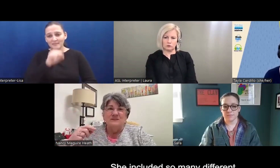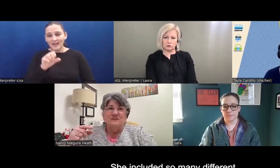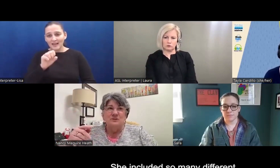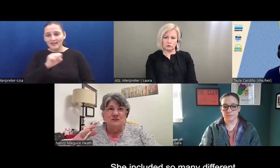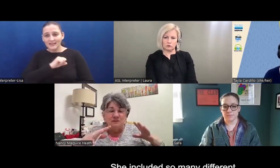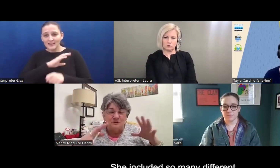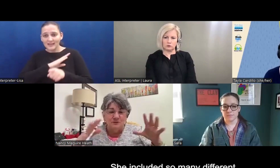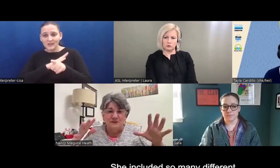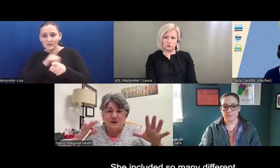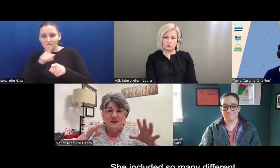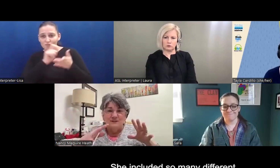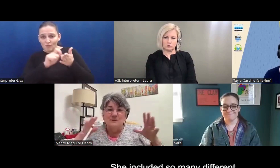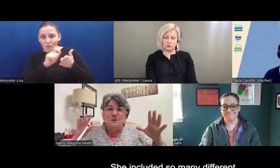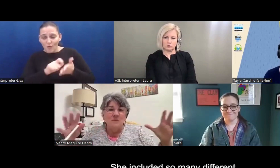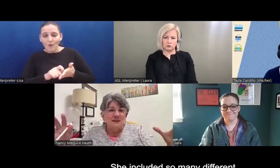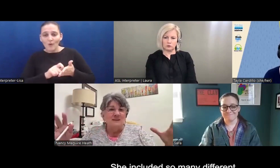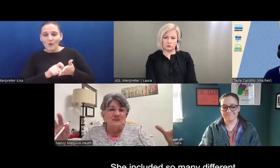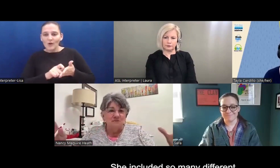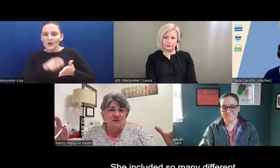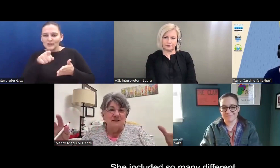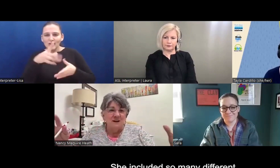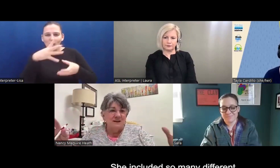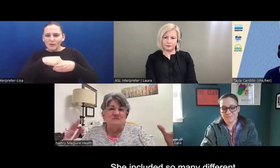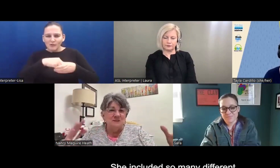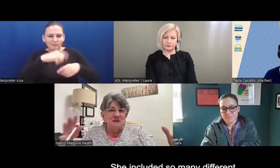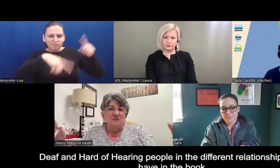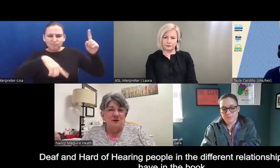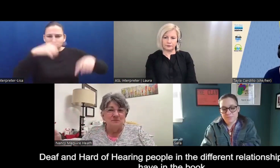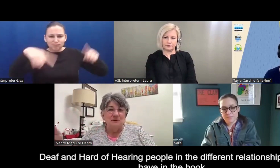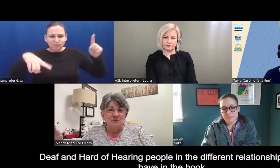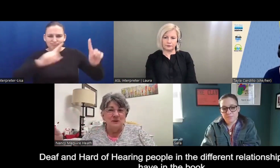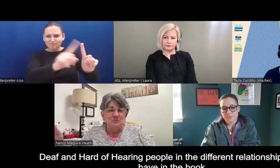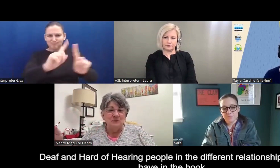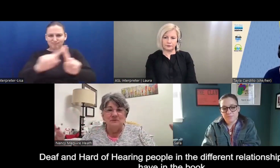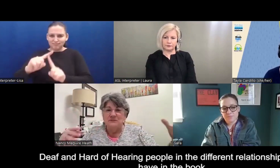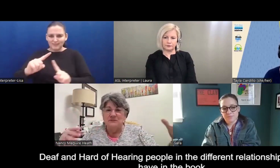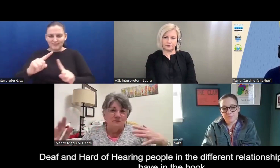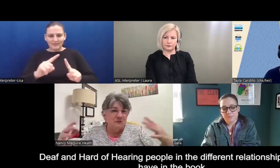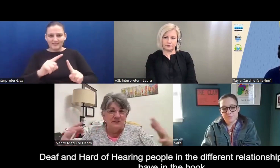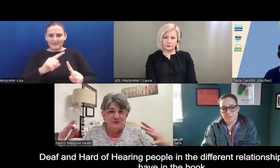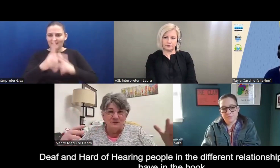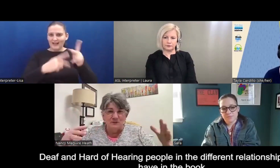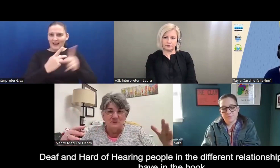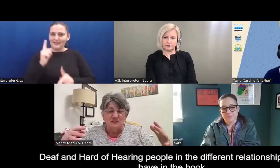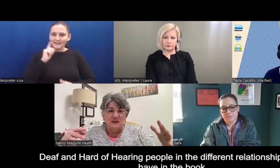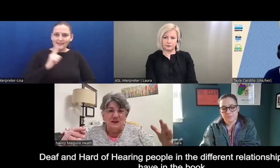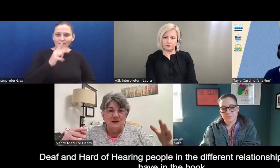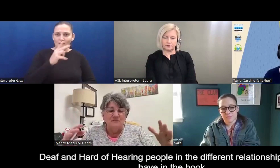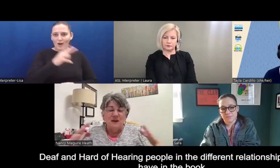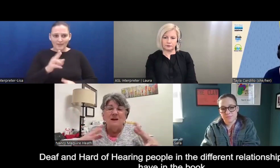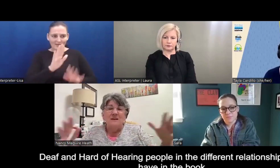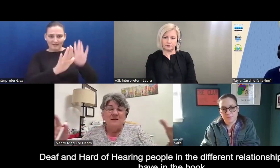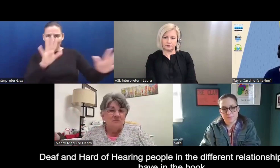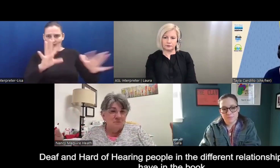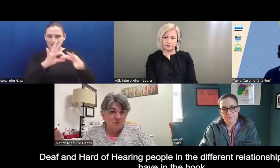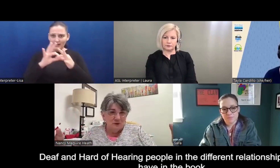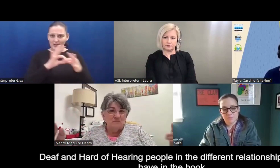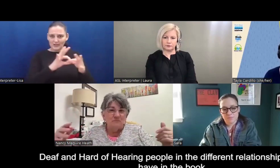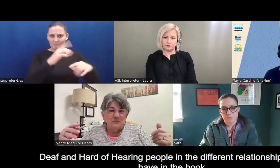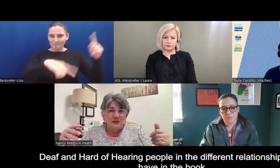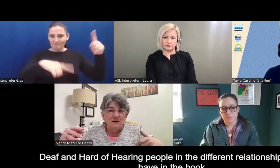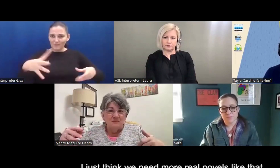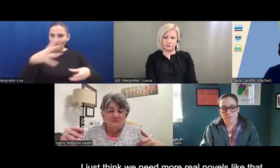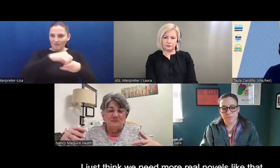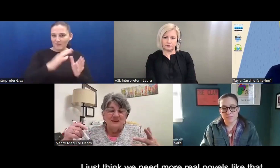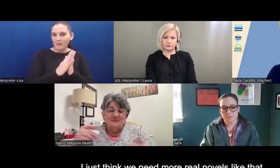is that she included so many different kinds of deaf and hard of hearing people and the different relationships that they have in the book.